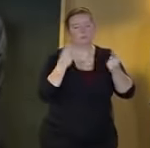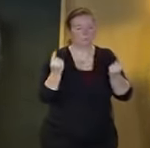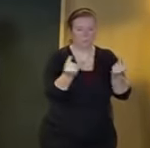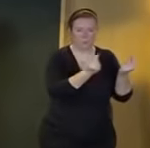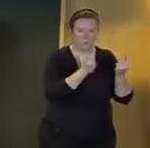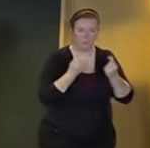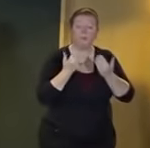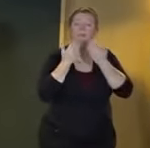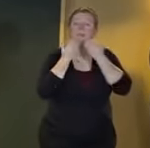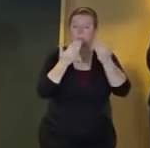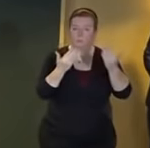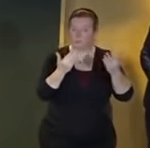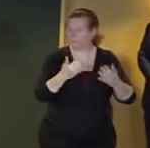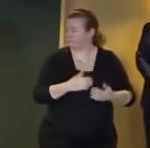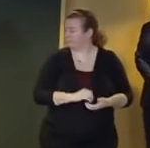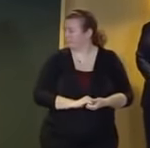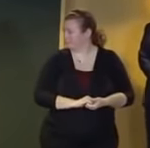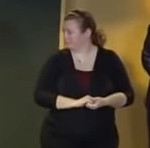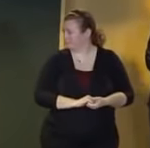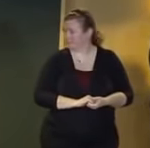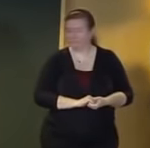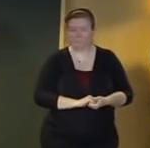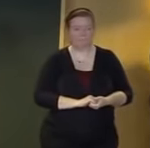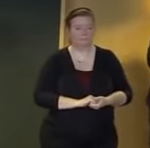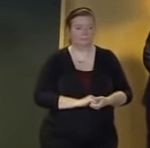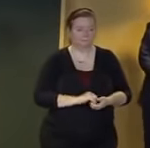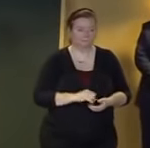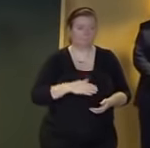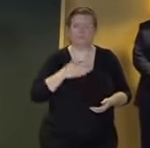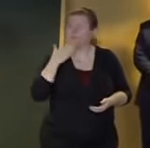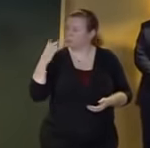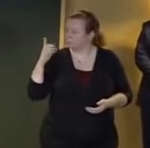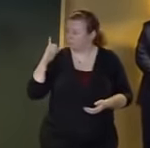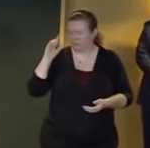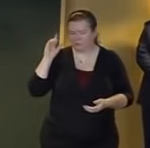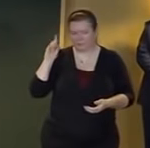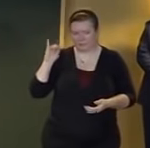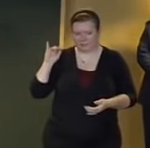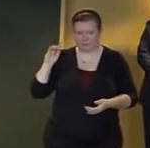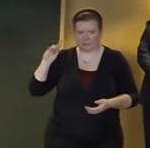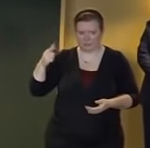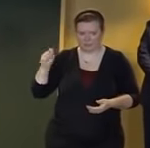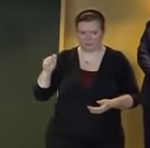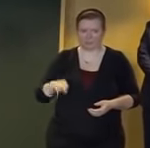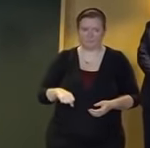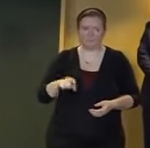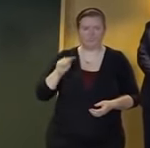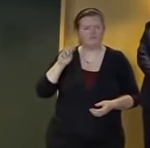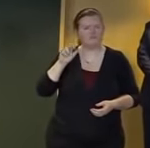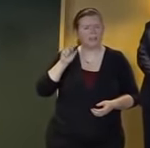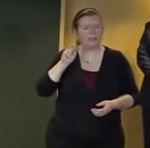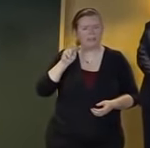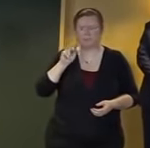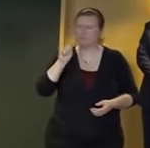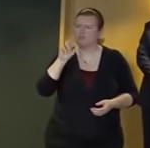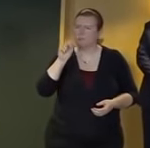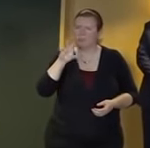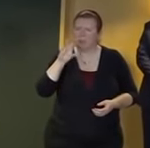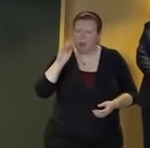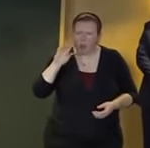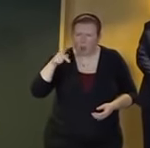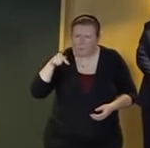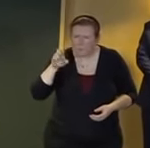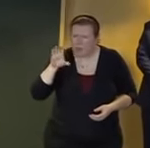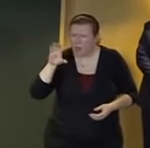thank you diane and that trend the transcom am i right in saying diane the the transcom limit of uh high